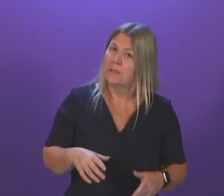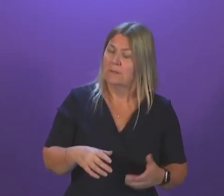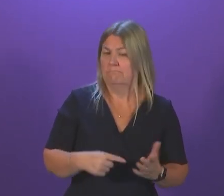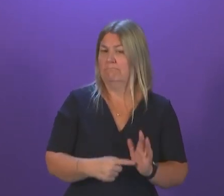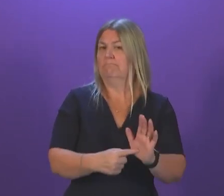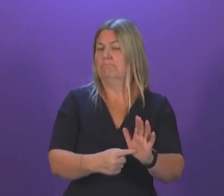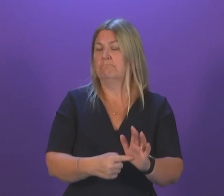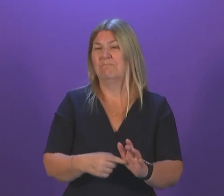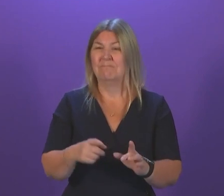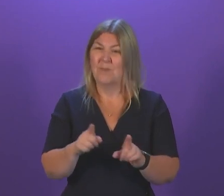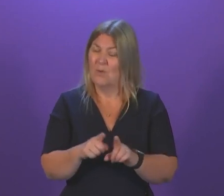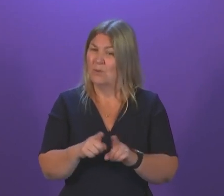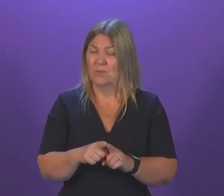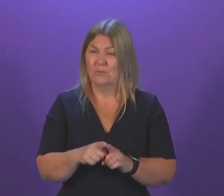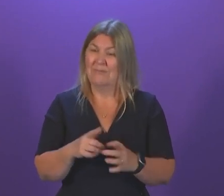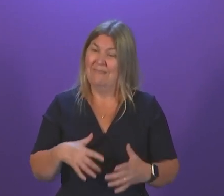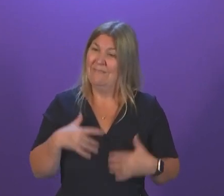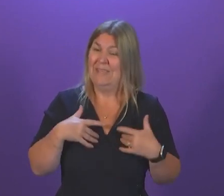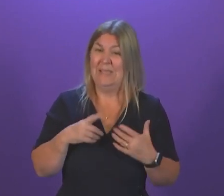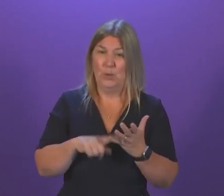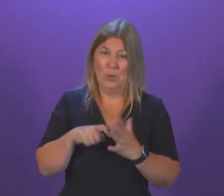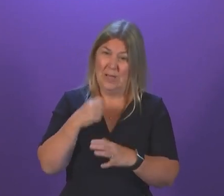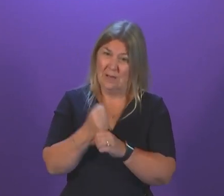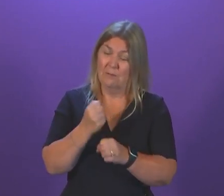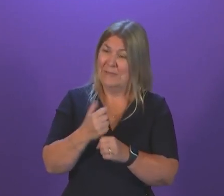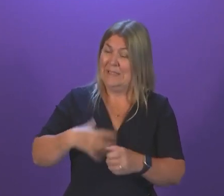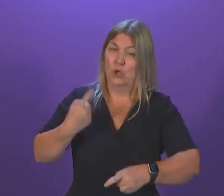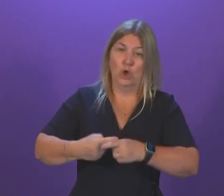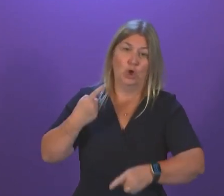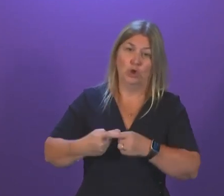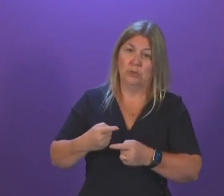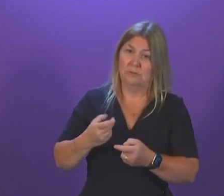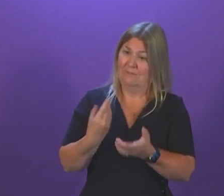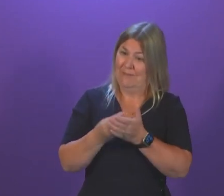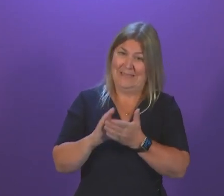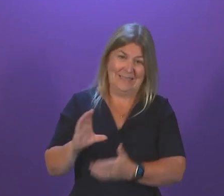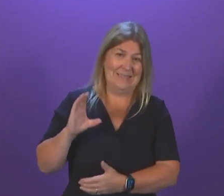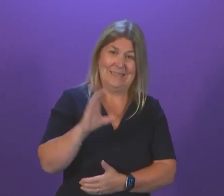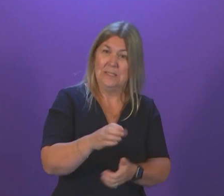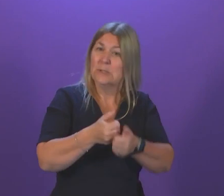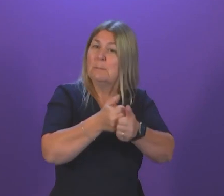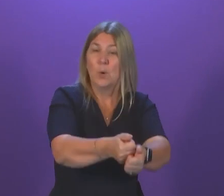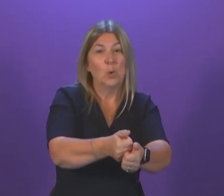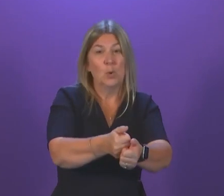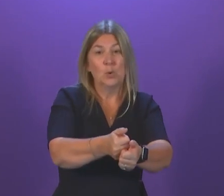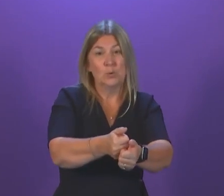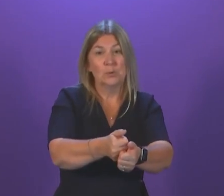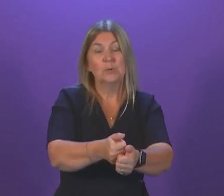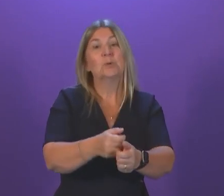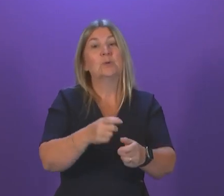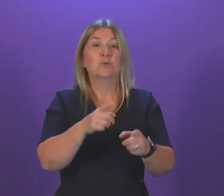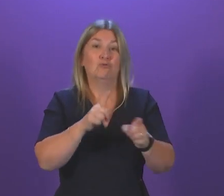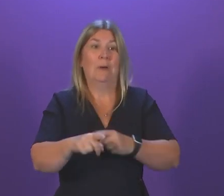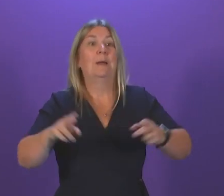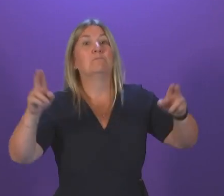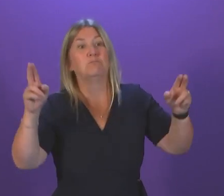UK Government urgently considers financial support for low-income households to prevent fuel price increases, plunging more people